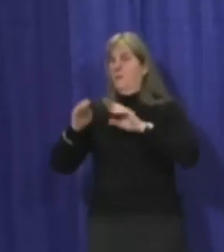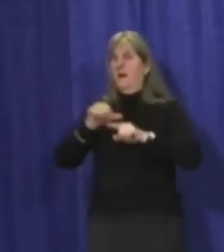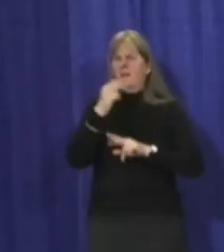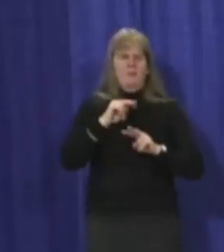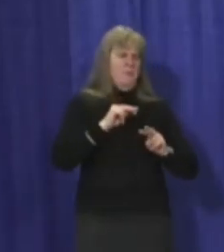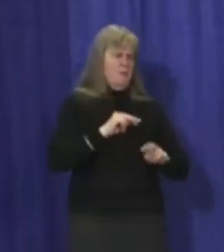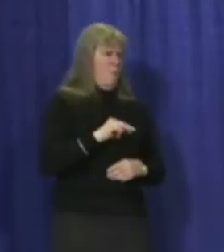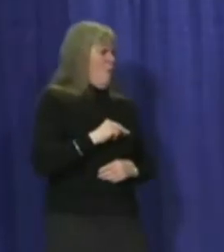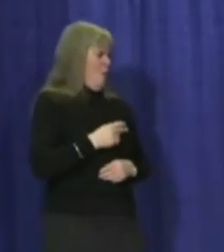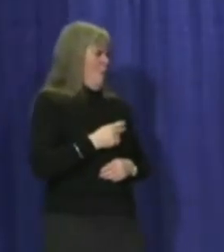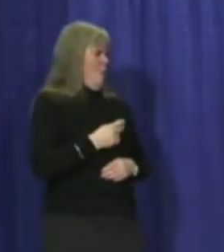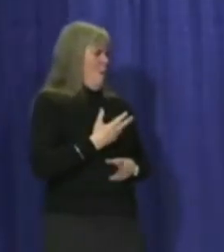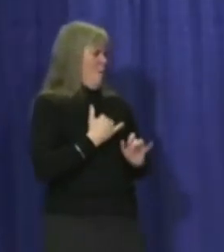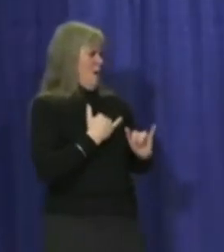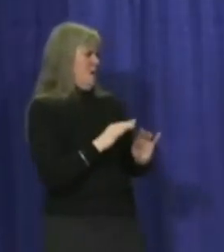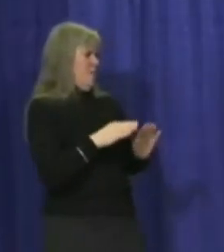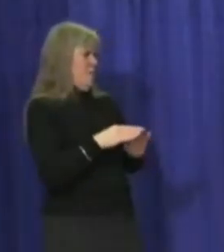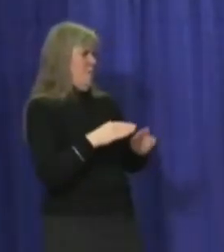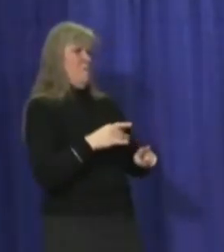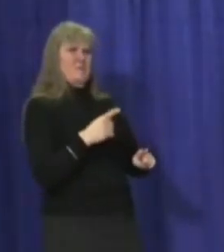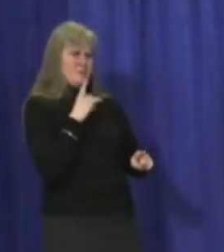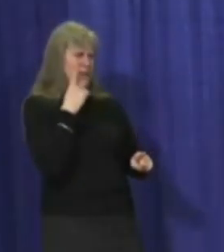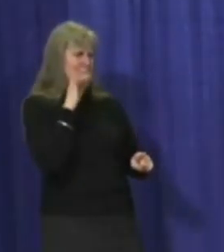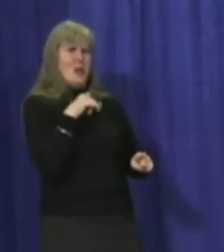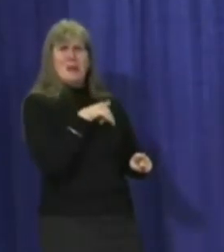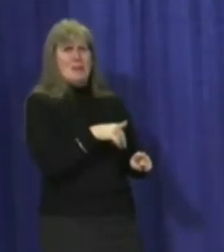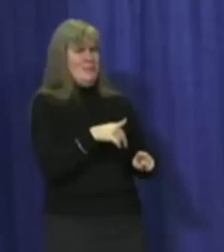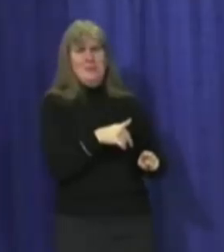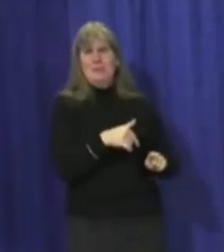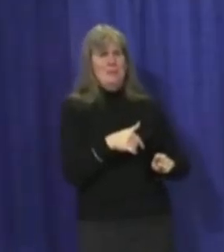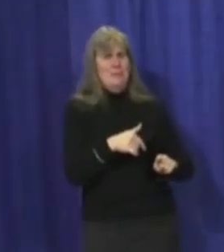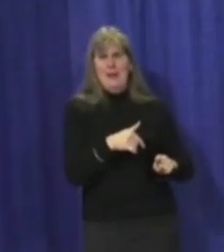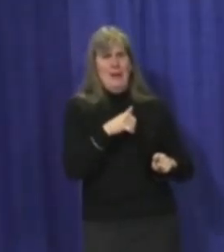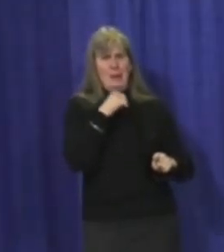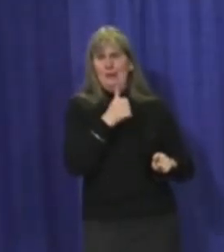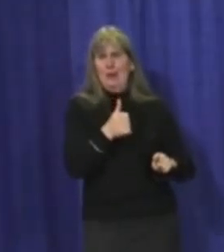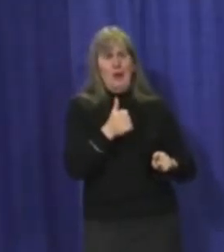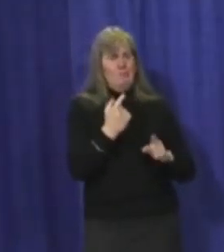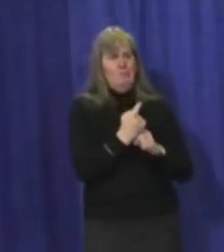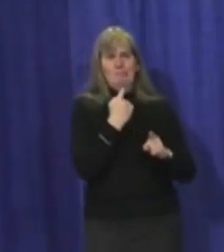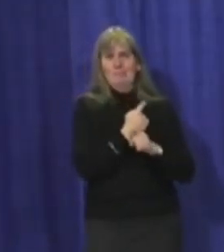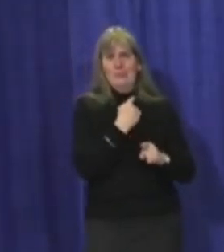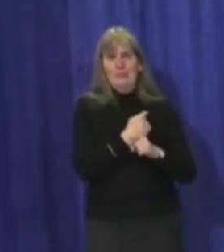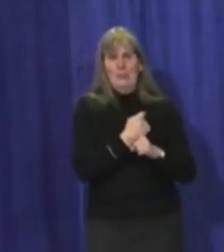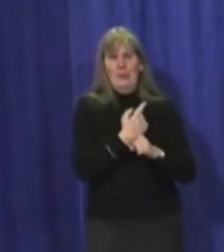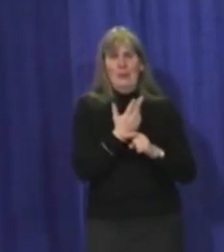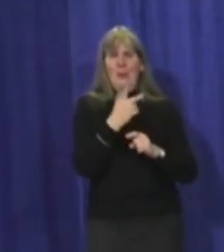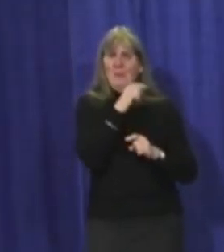precedent for opening up in the face of what's burbling underneath, which is the rise of variants. So this is a real